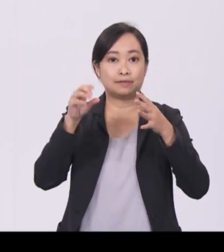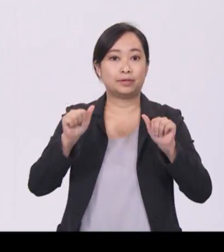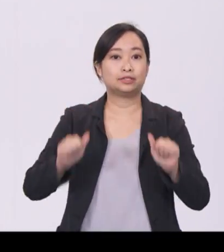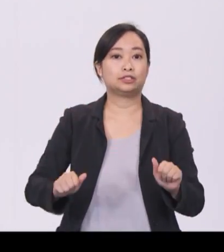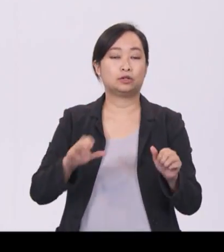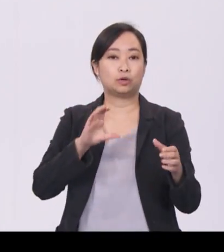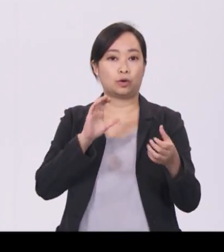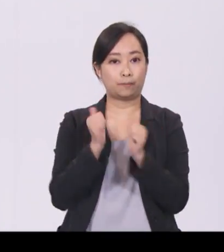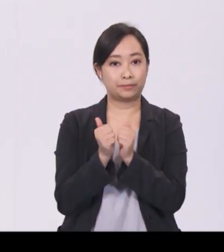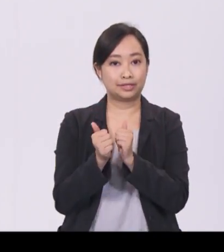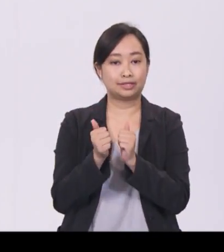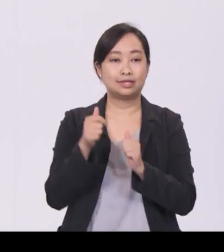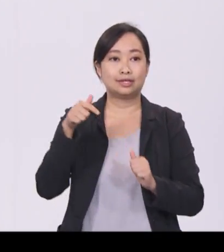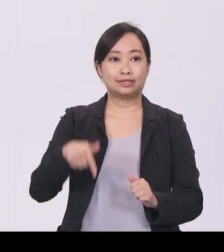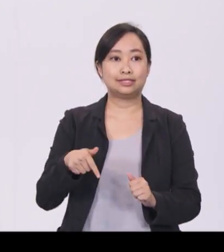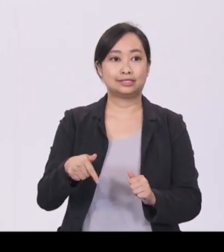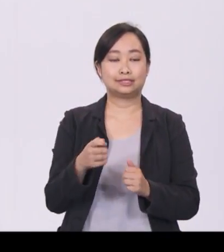This is the essence of skills future.